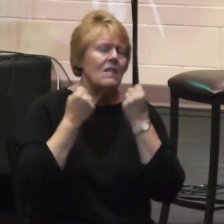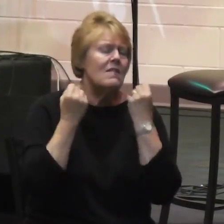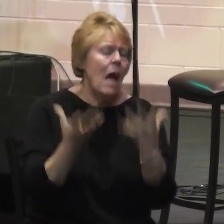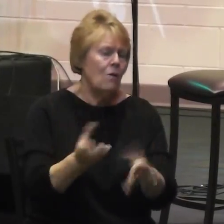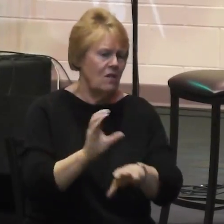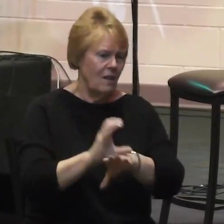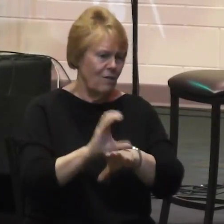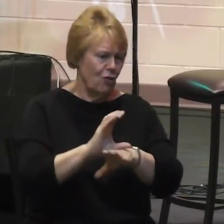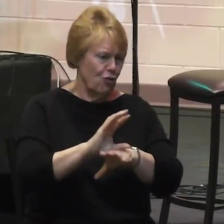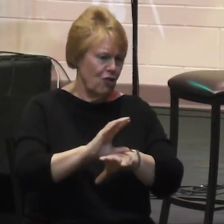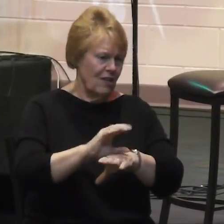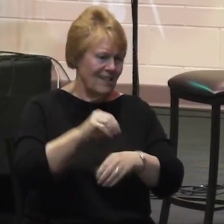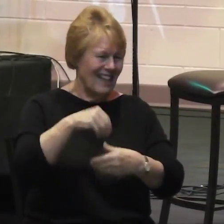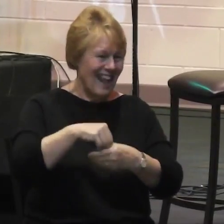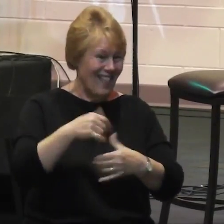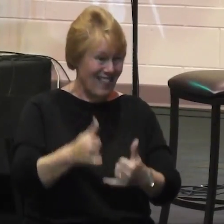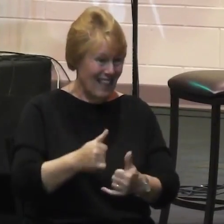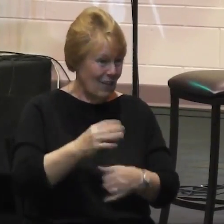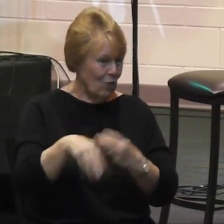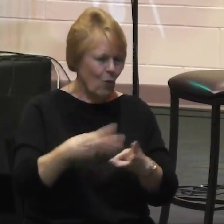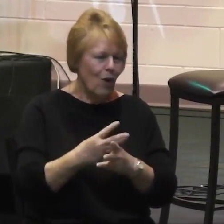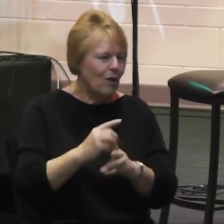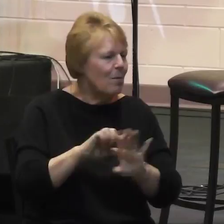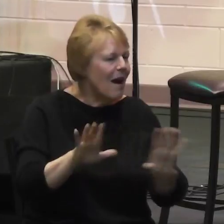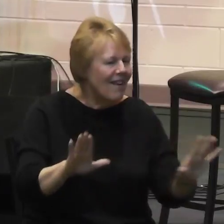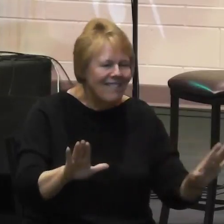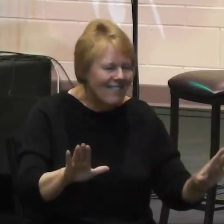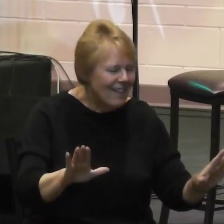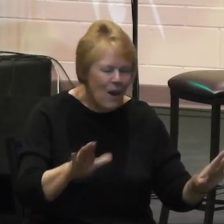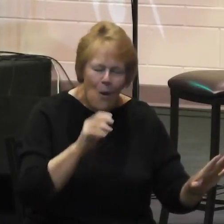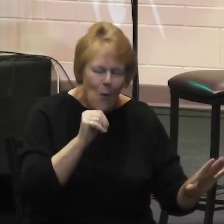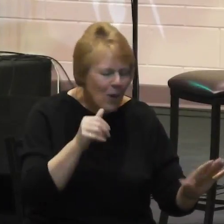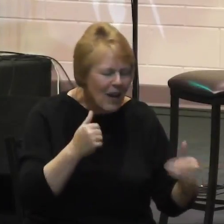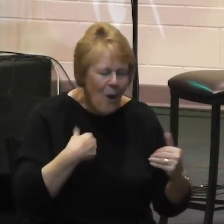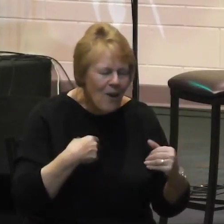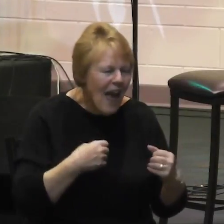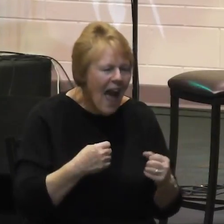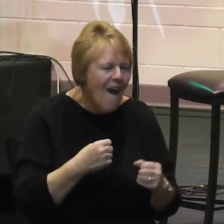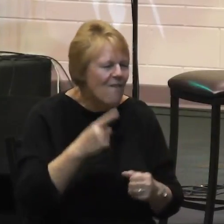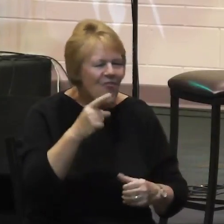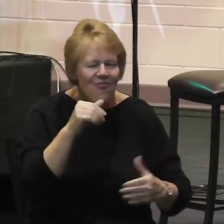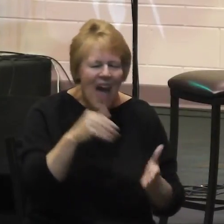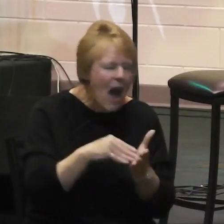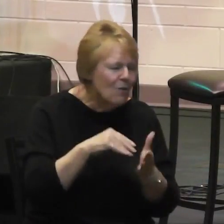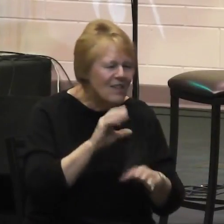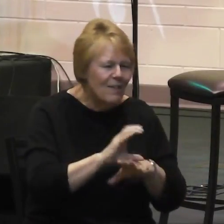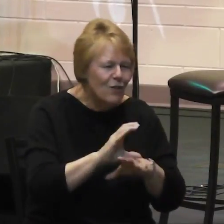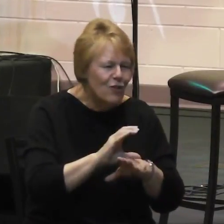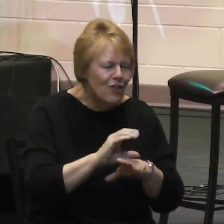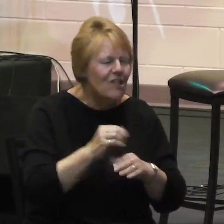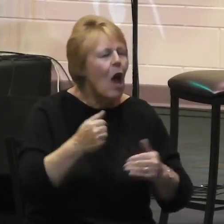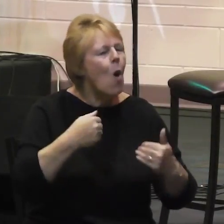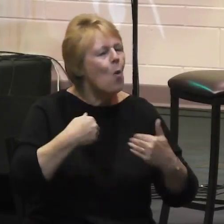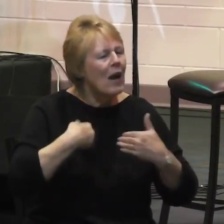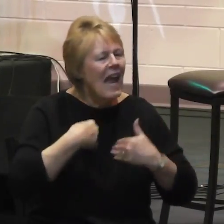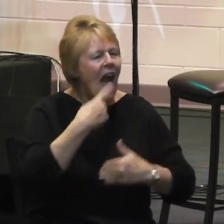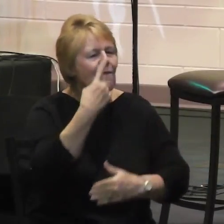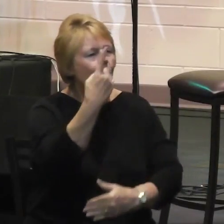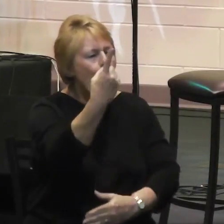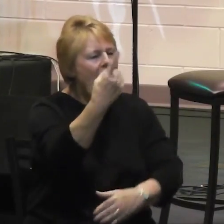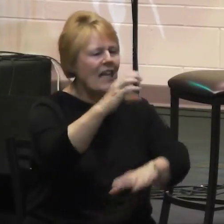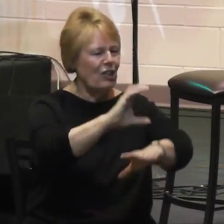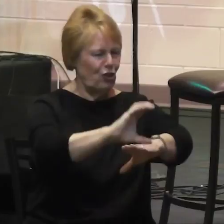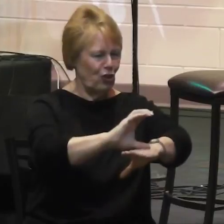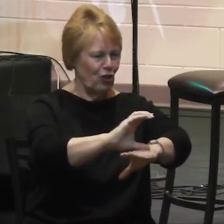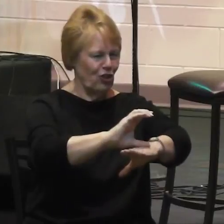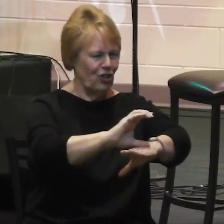We do not have thousands of churches, but we have one church, the